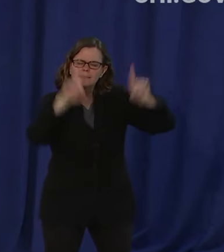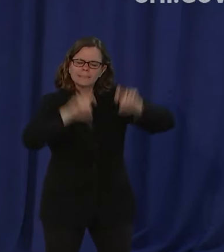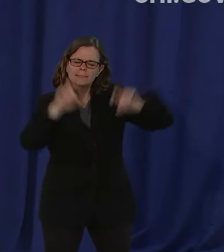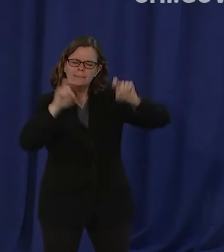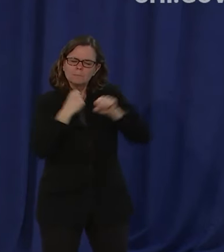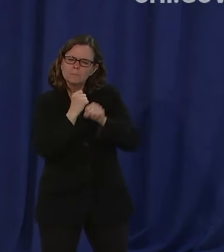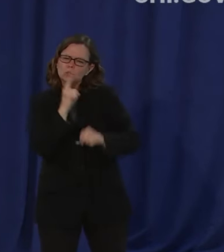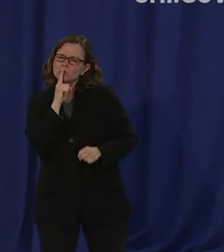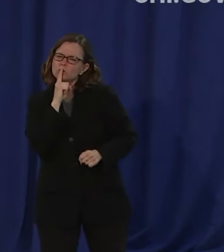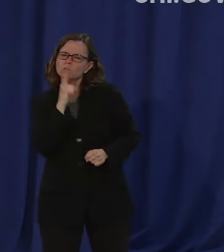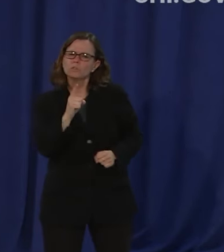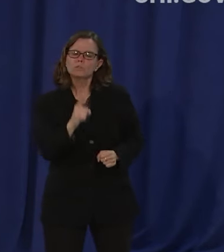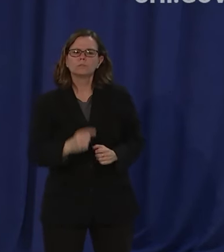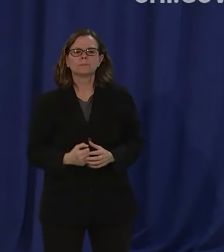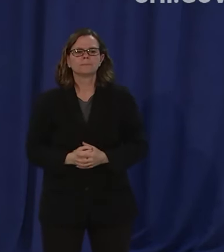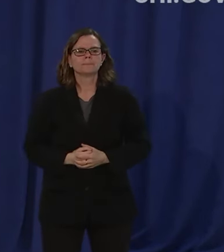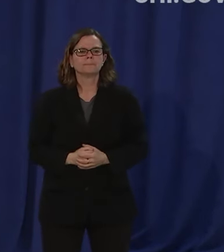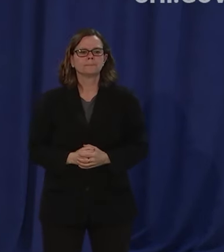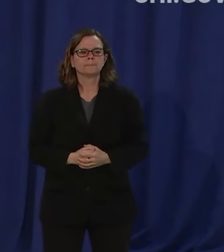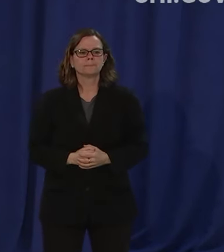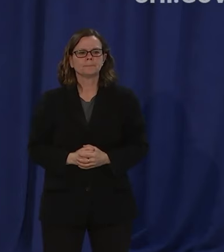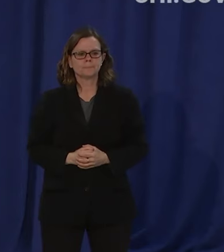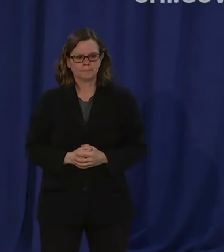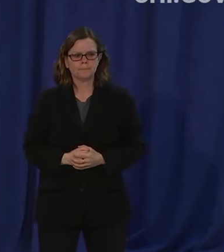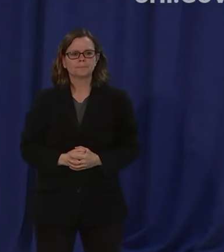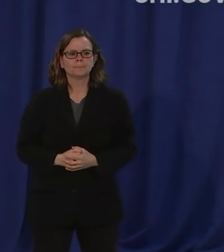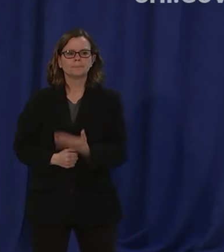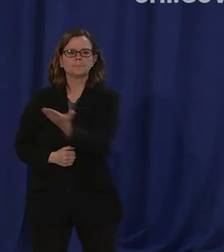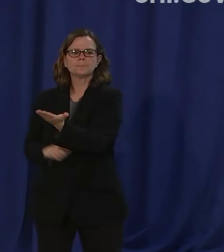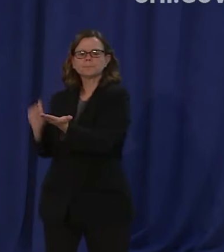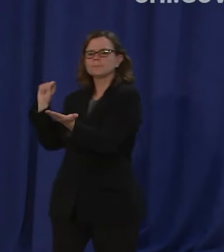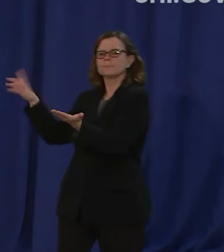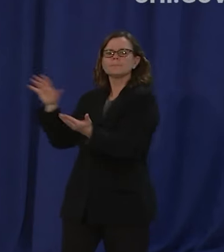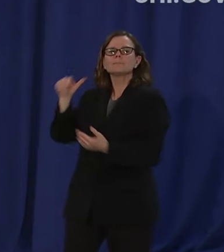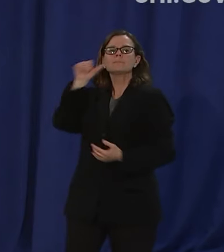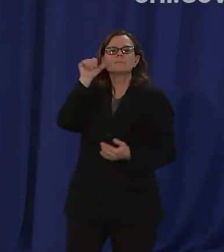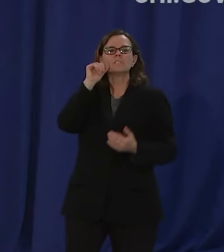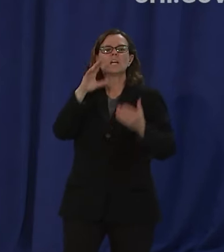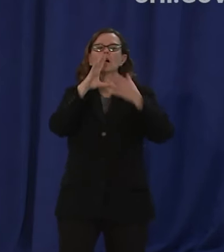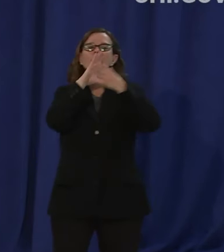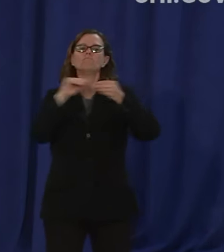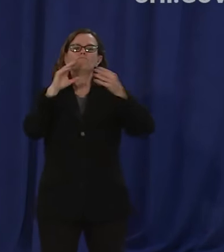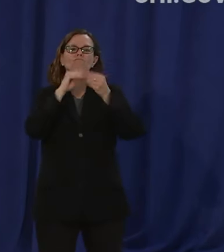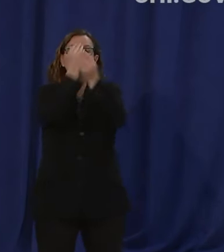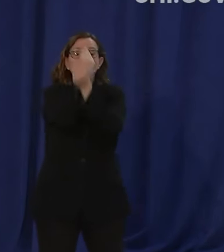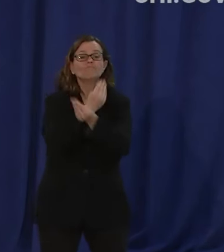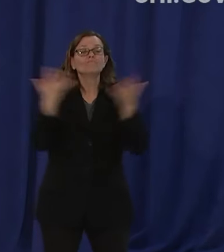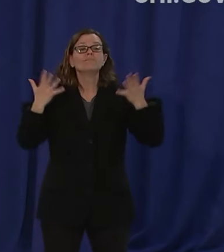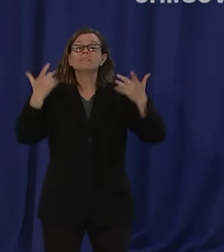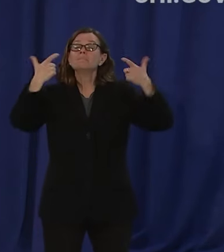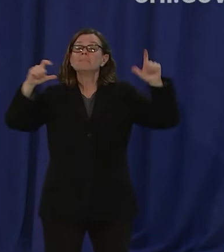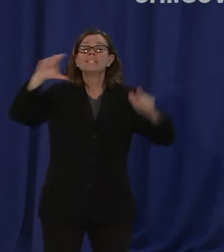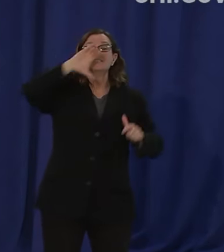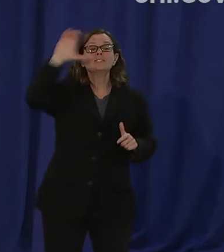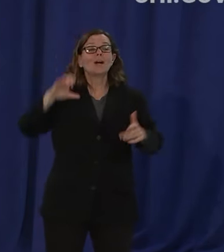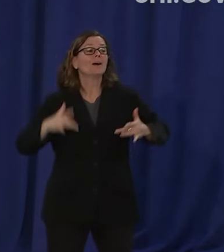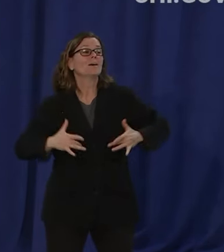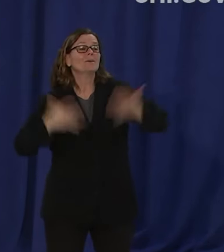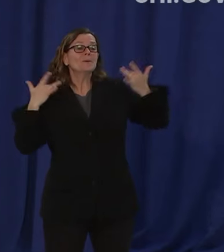announced it's canceled big city events through the middle of june but i've had many many people reach out so this is kind of a viewer question